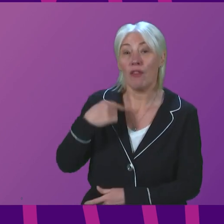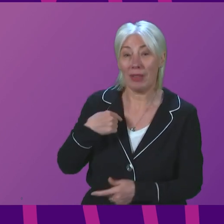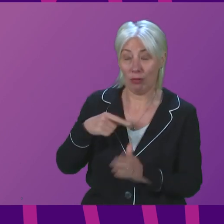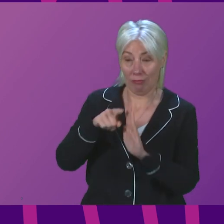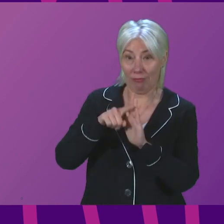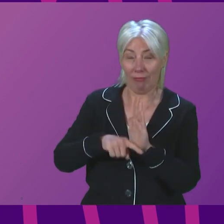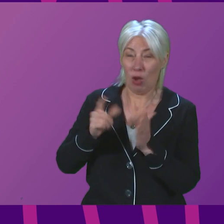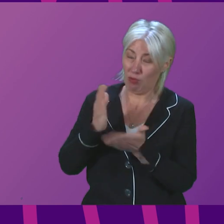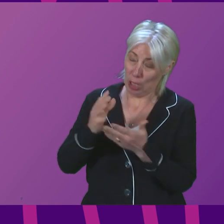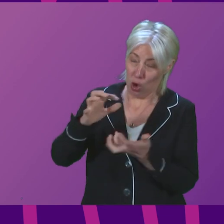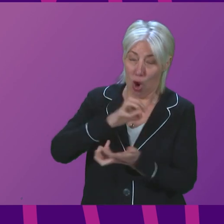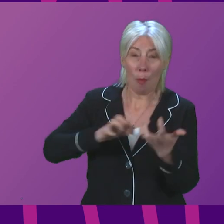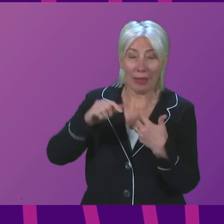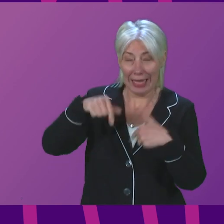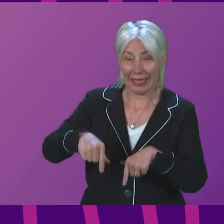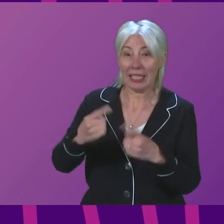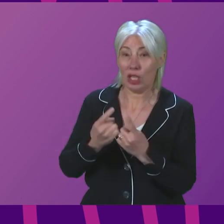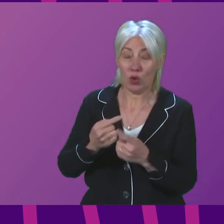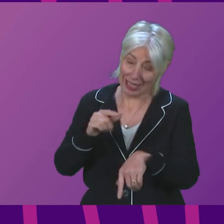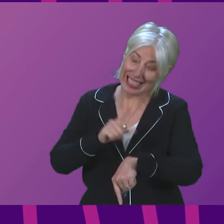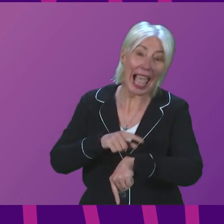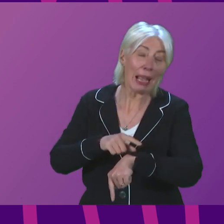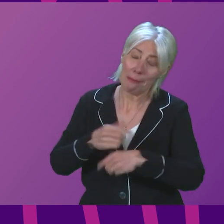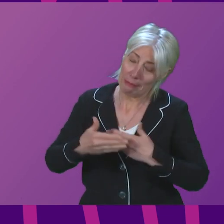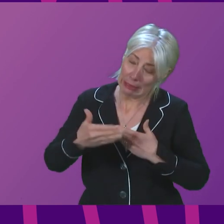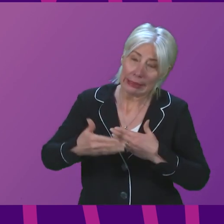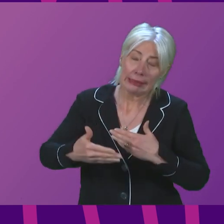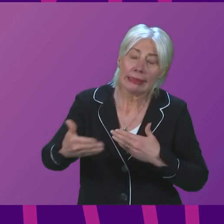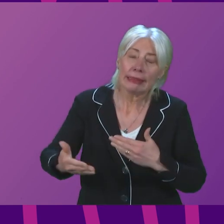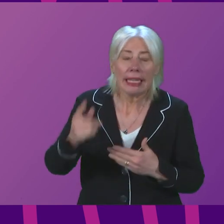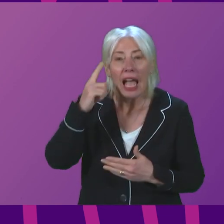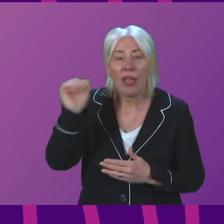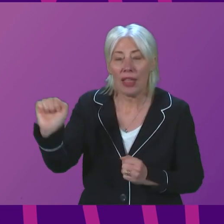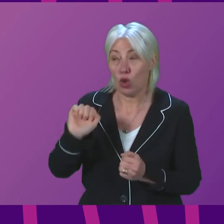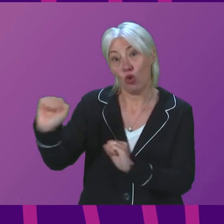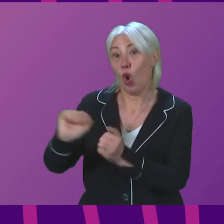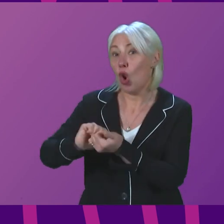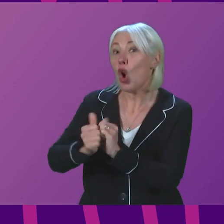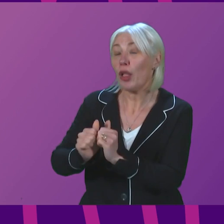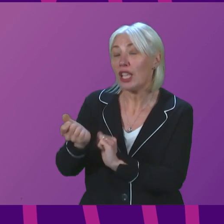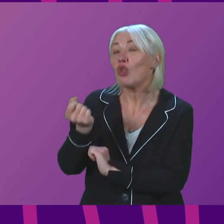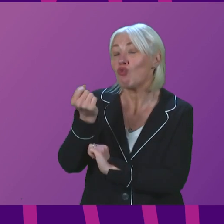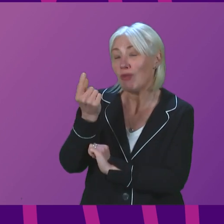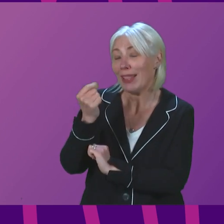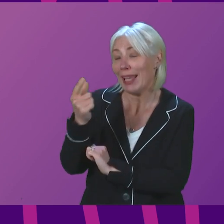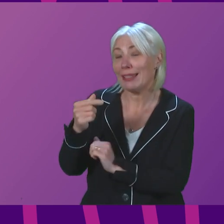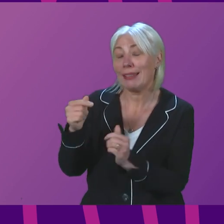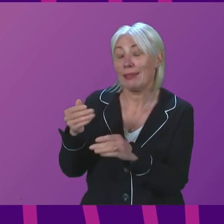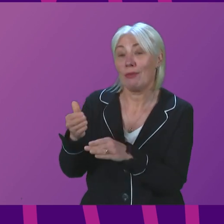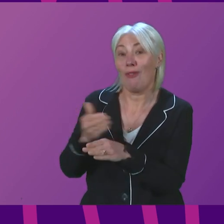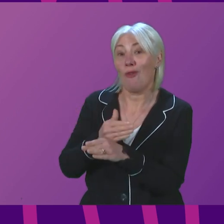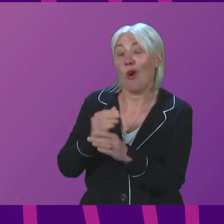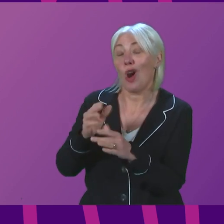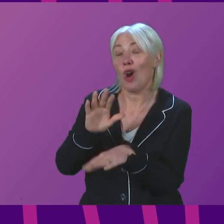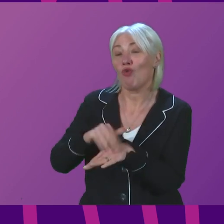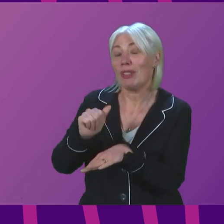particularly on a complex matter like this does take time. think that was recognised by her colleague in the debate before Christmas Mark Griffin when